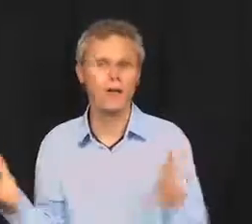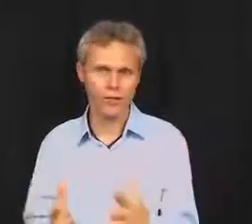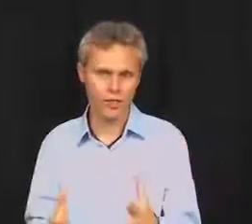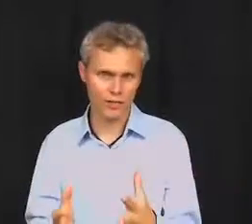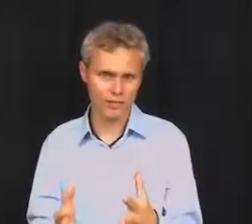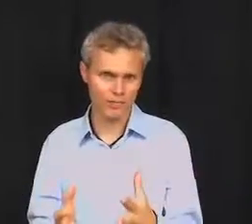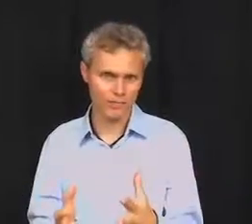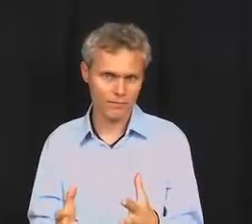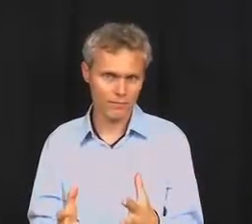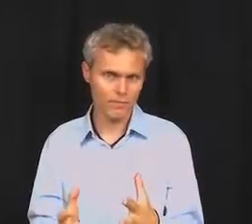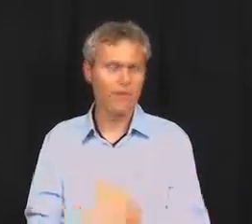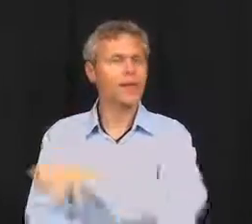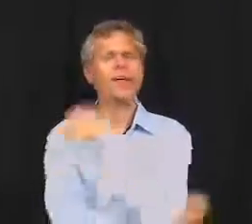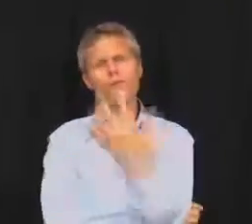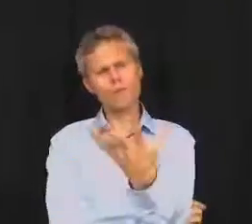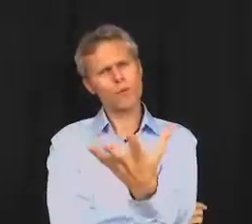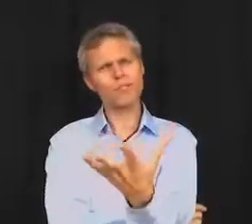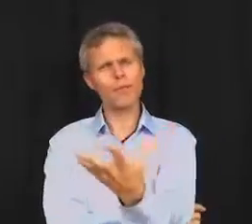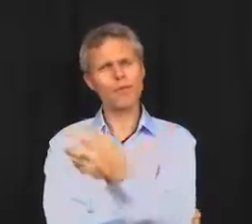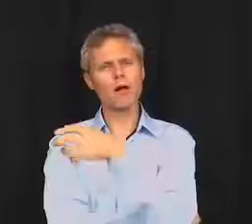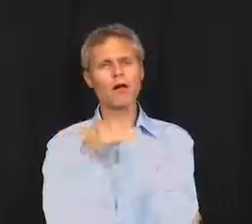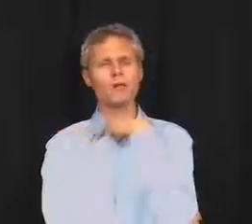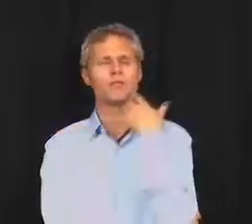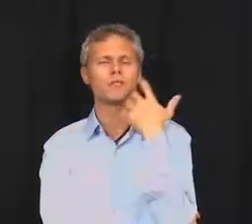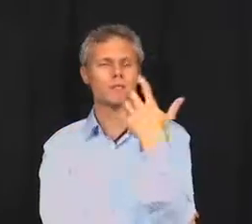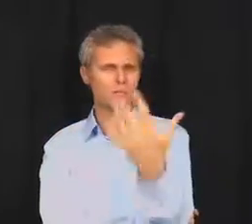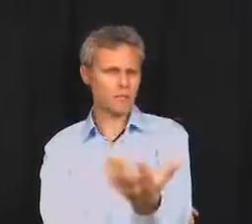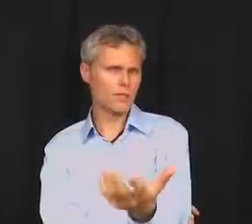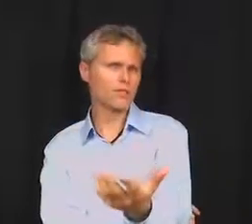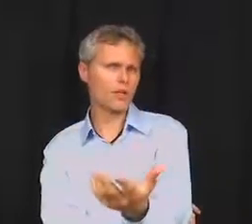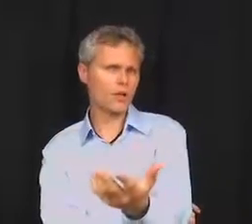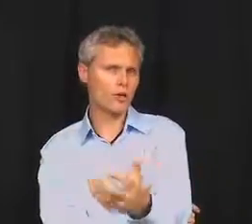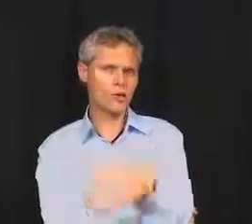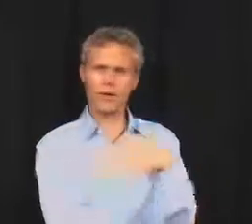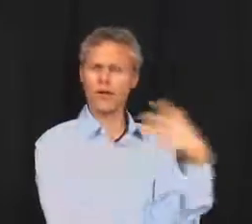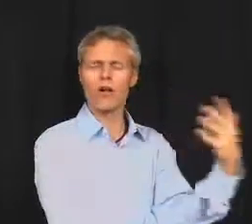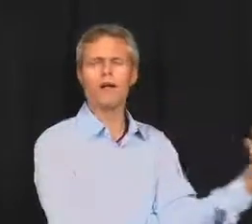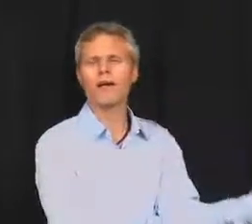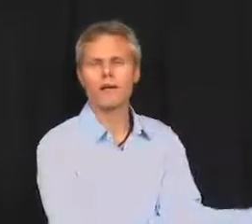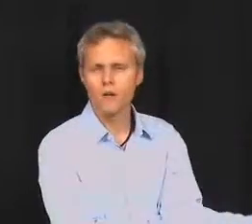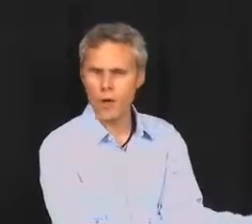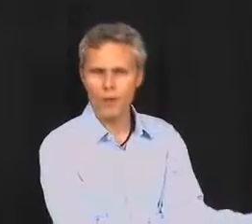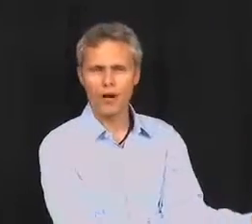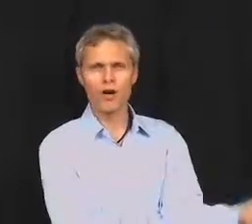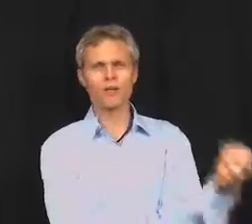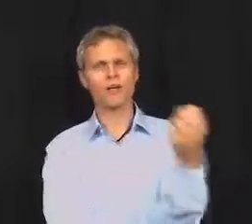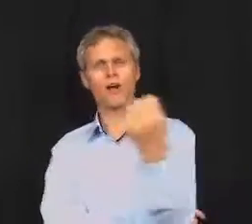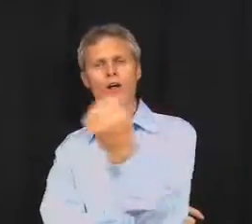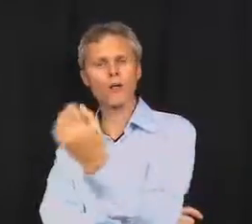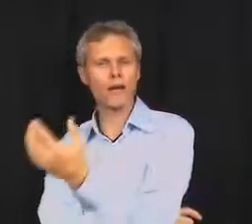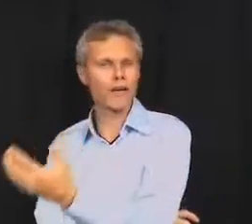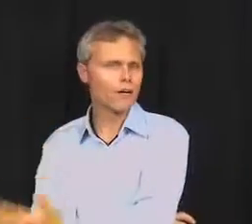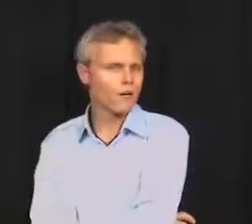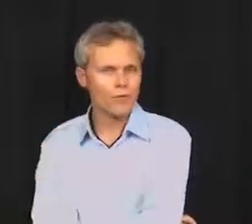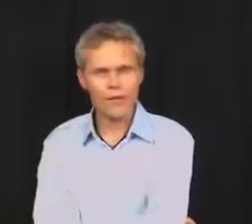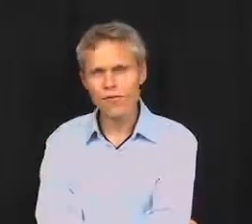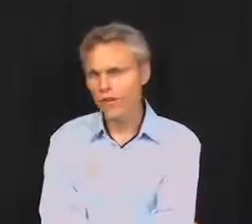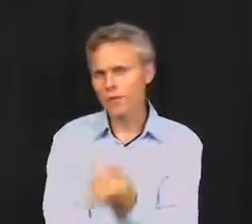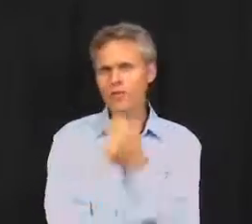energy. If, for example, I was teaching you, and all my webinars, and all my free videos